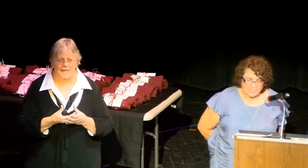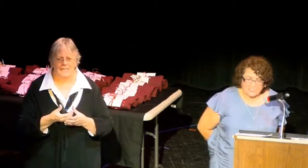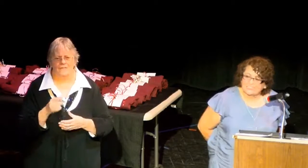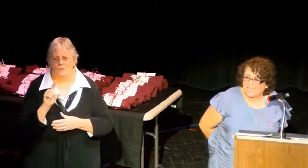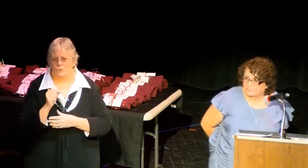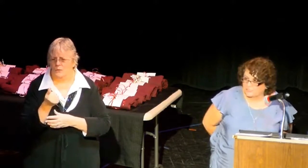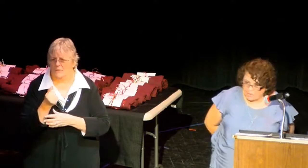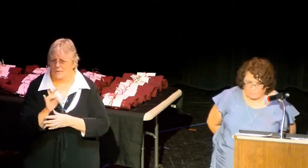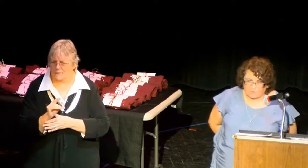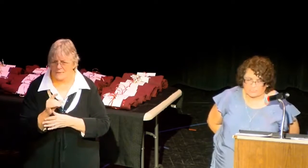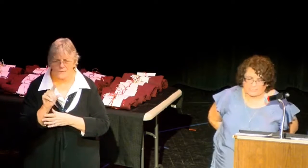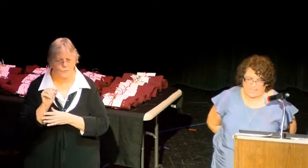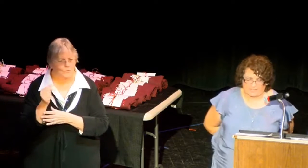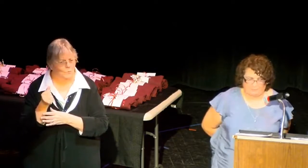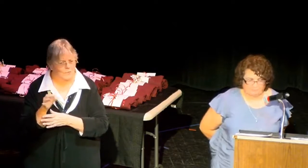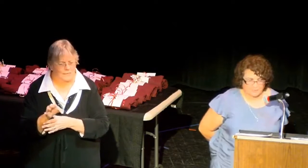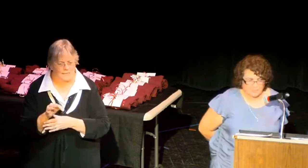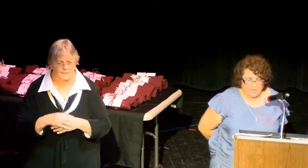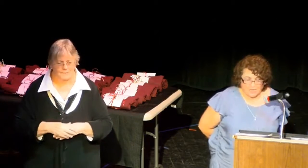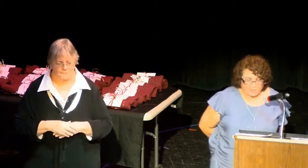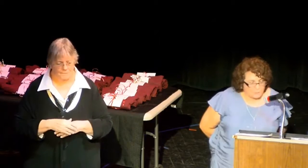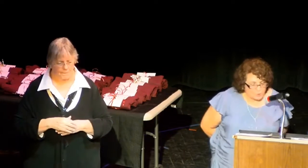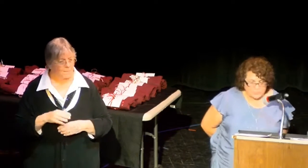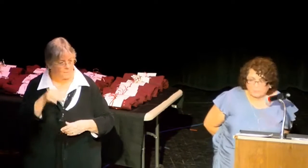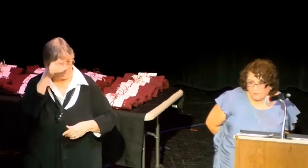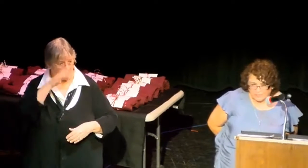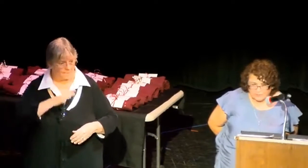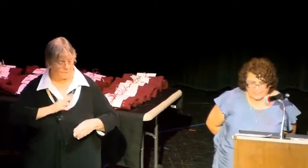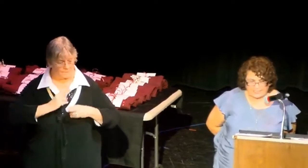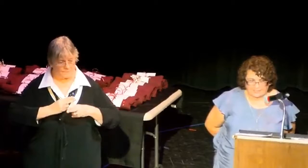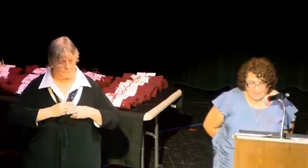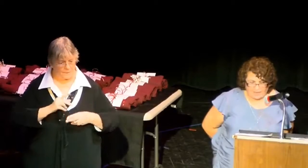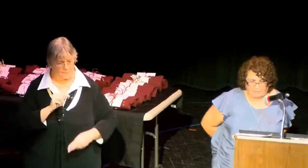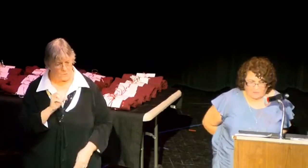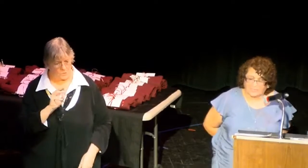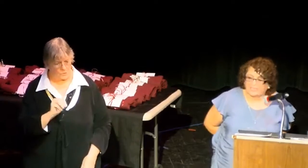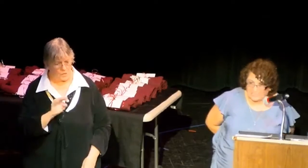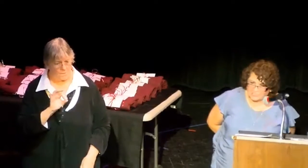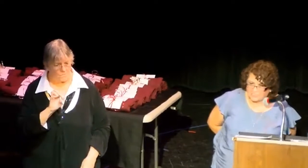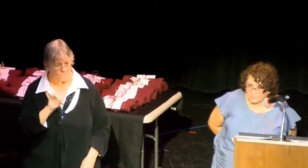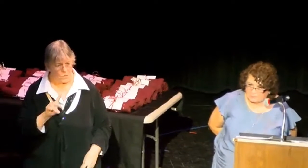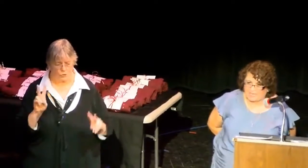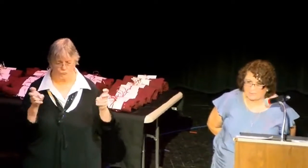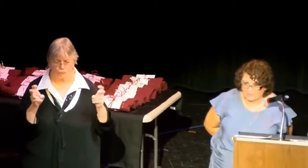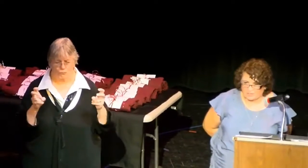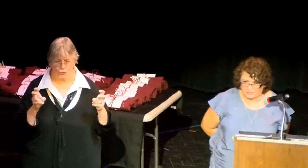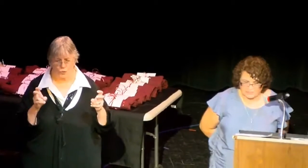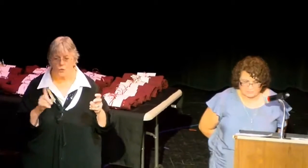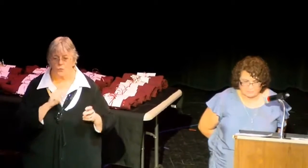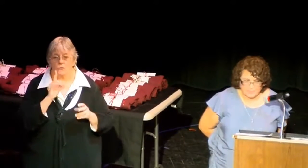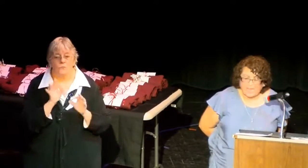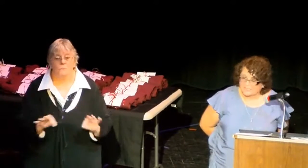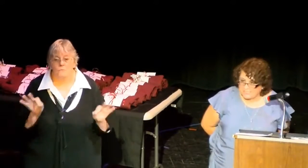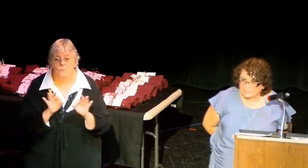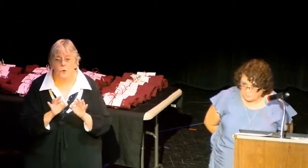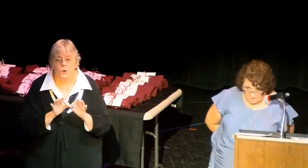Fashion designer Tom Ford said, The most important thing in life are the connections we make with others.